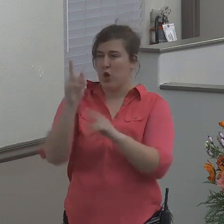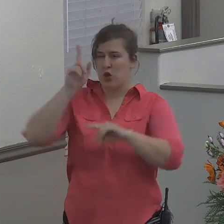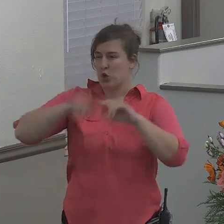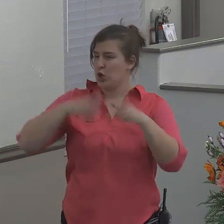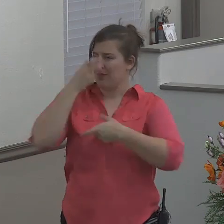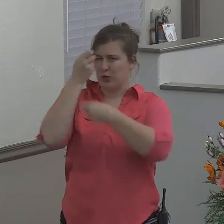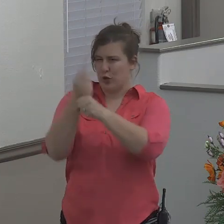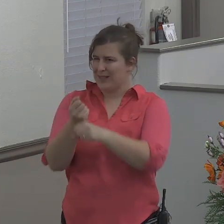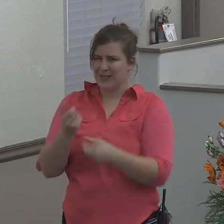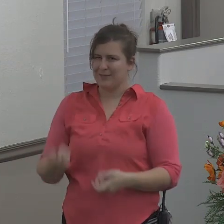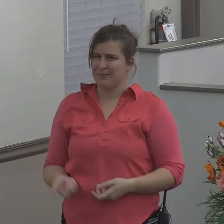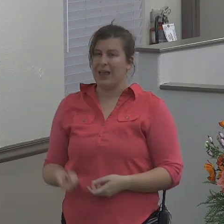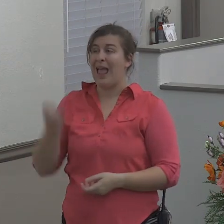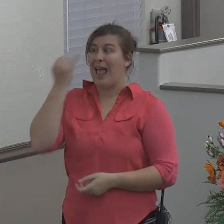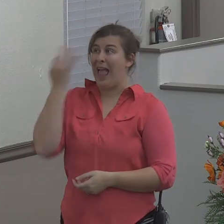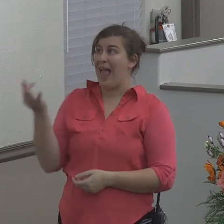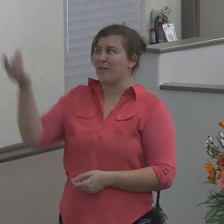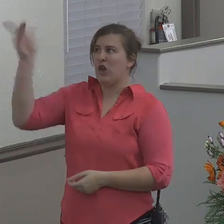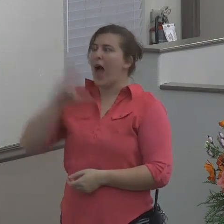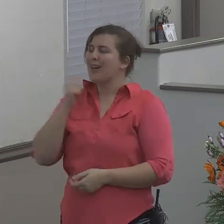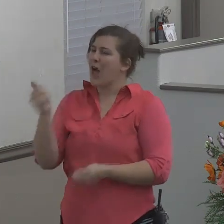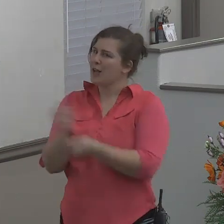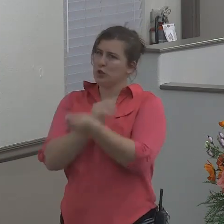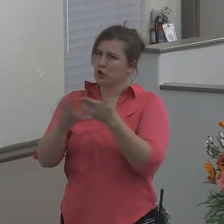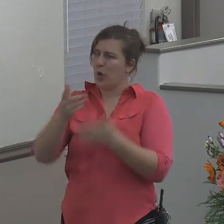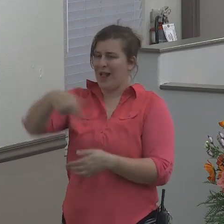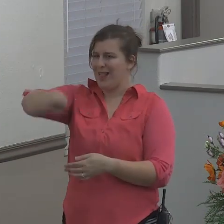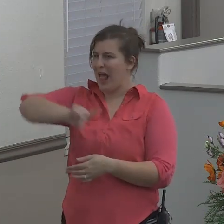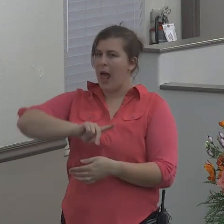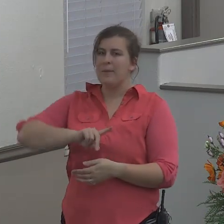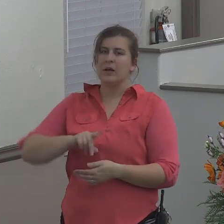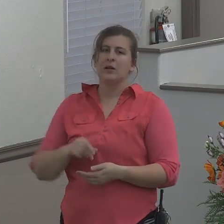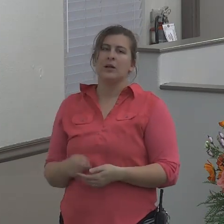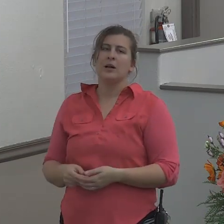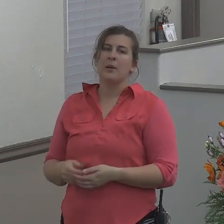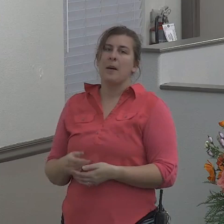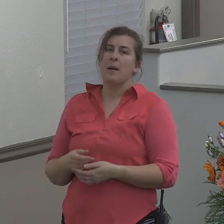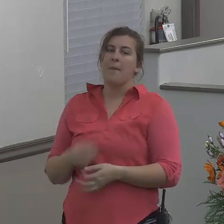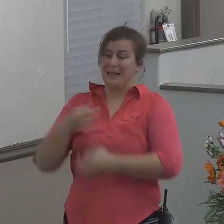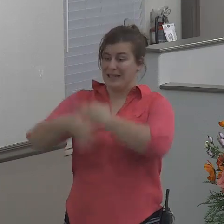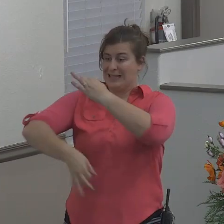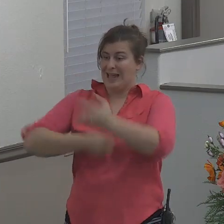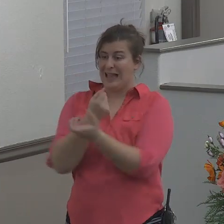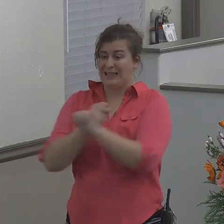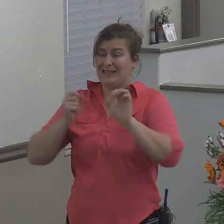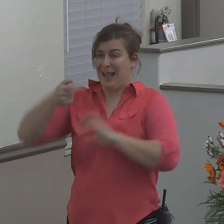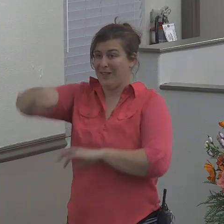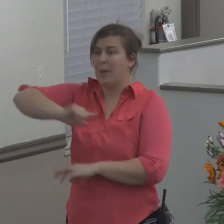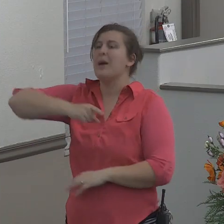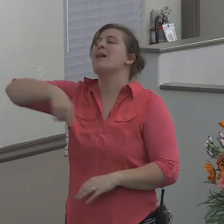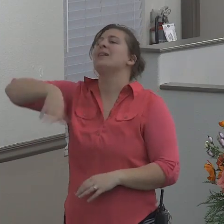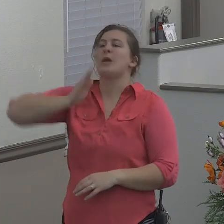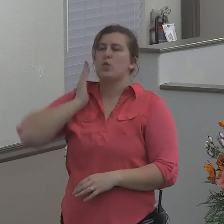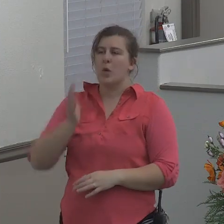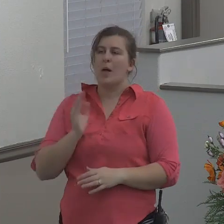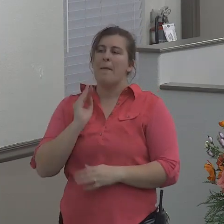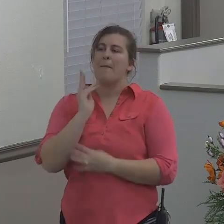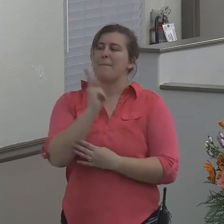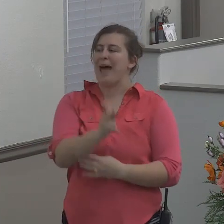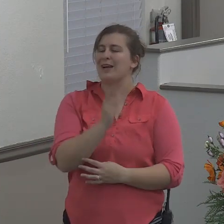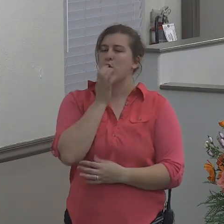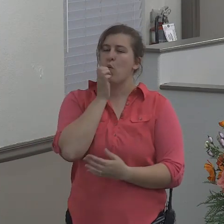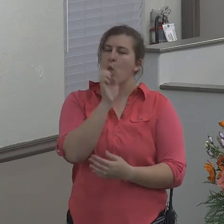thought that if God did not destroy them and save them instead that they would turn back to their old wicked way